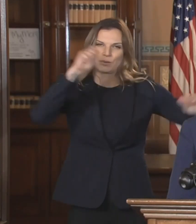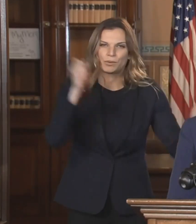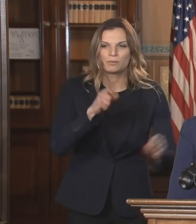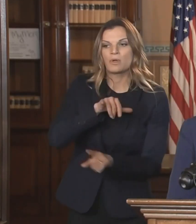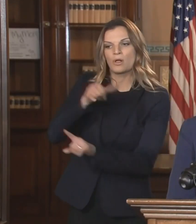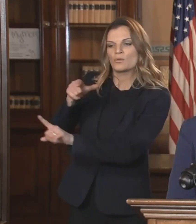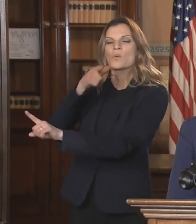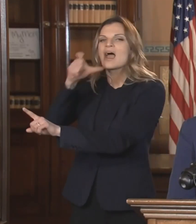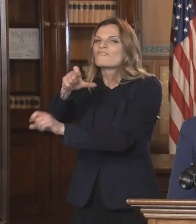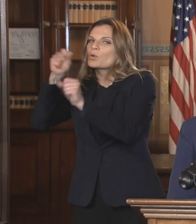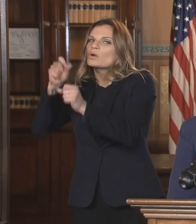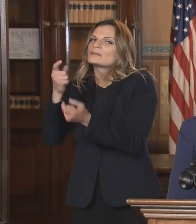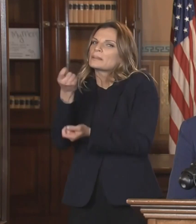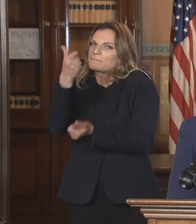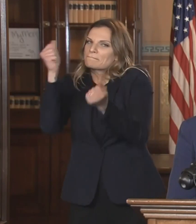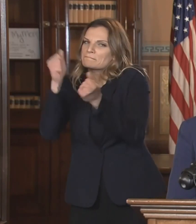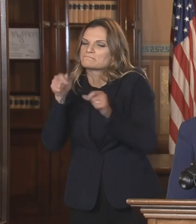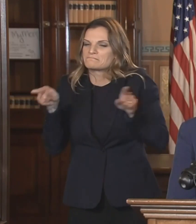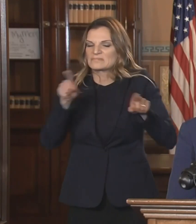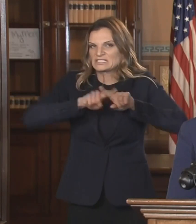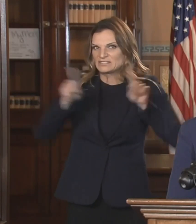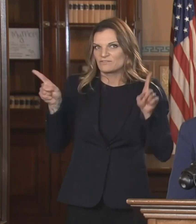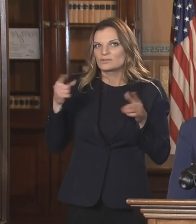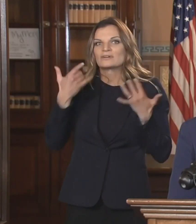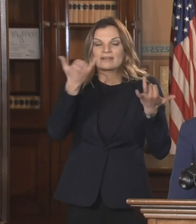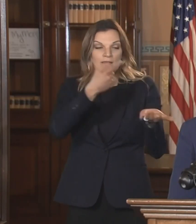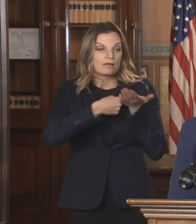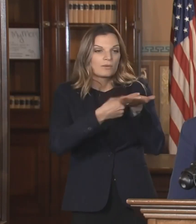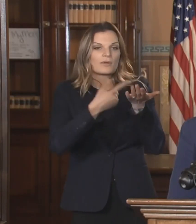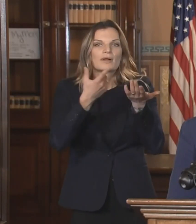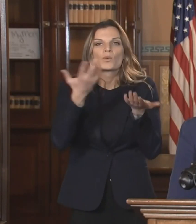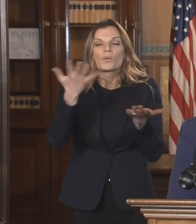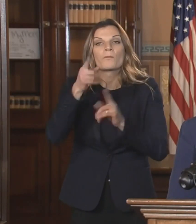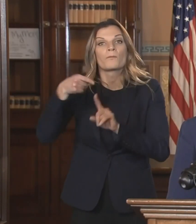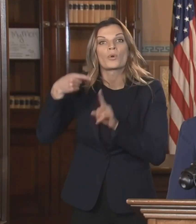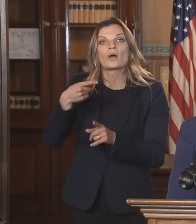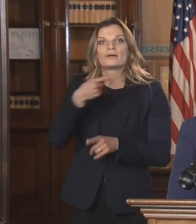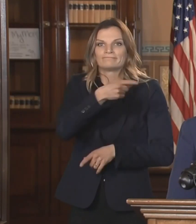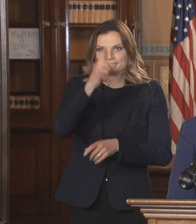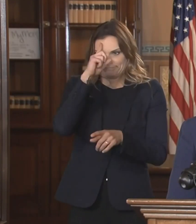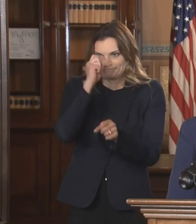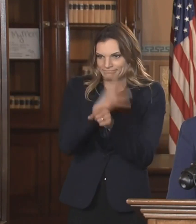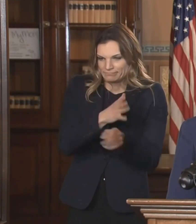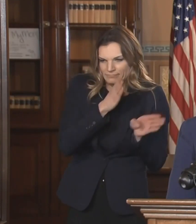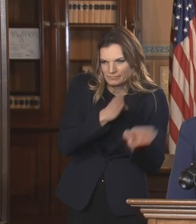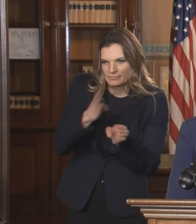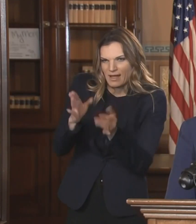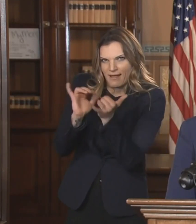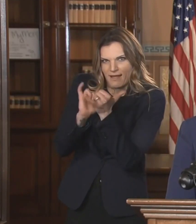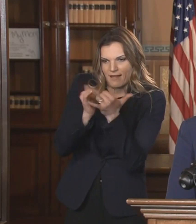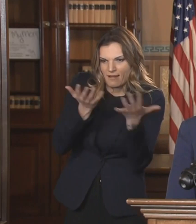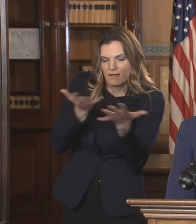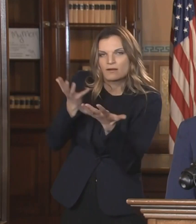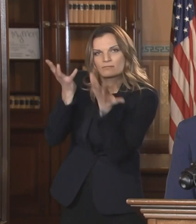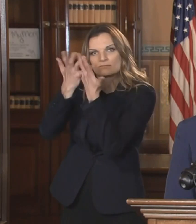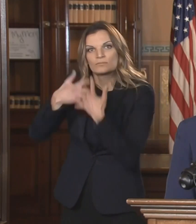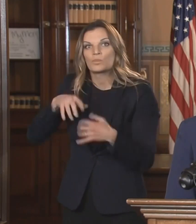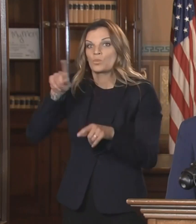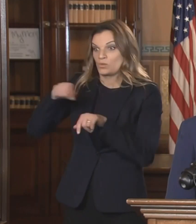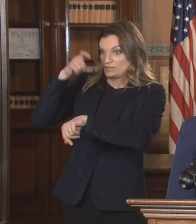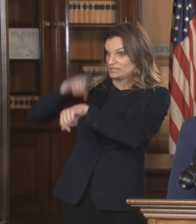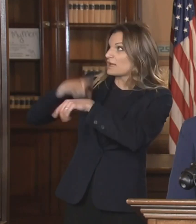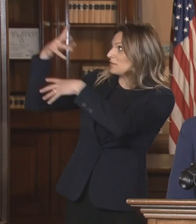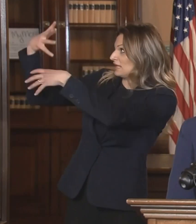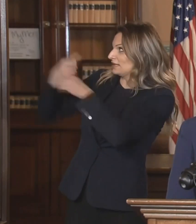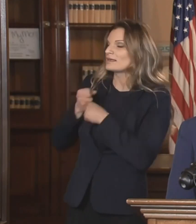working with all of these sites to make sure they have what they need to start administering the vaccine the moment it becomes available. It's